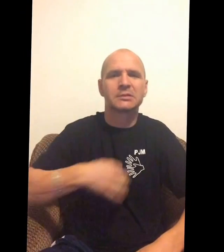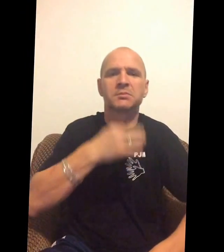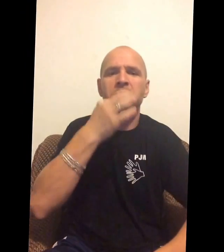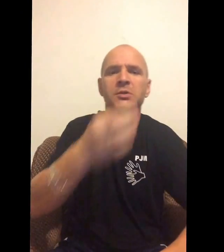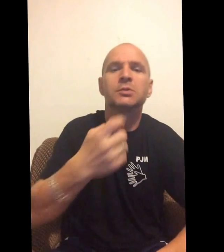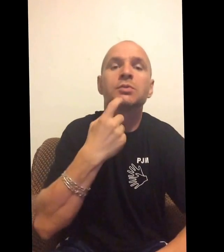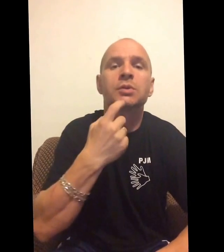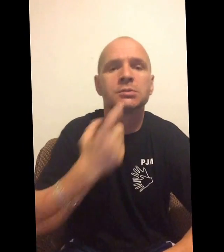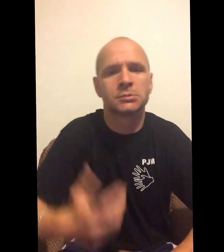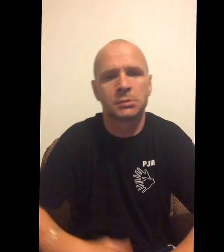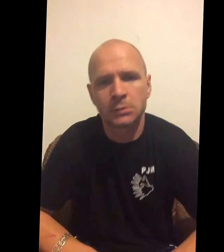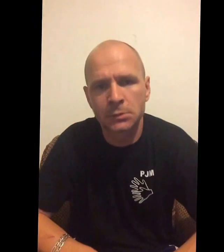Look.